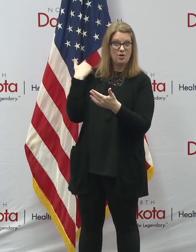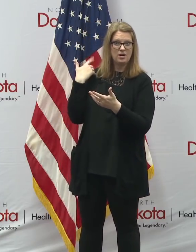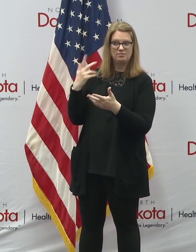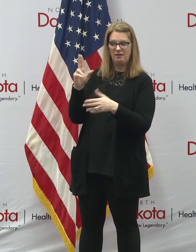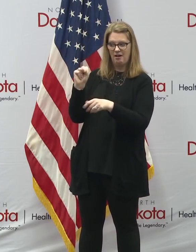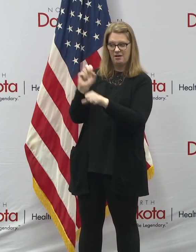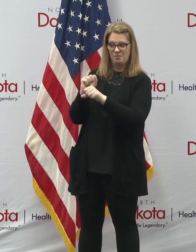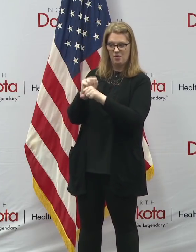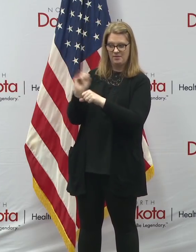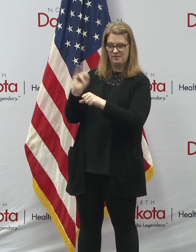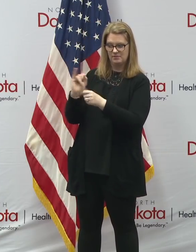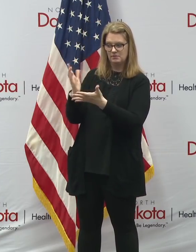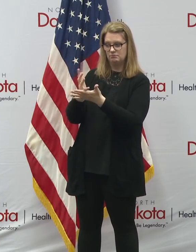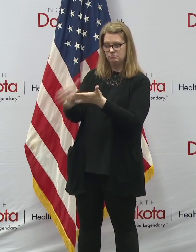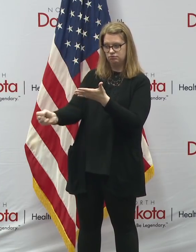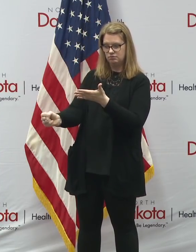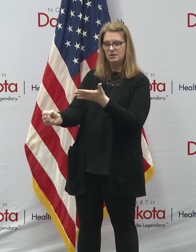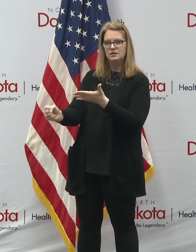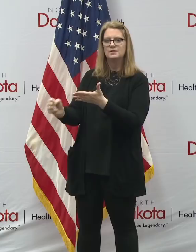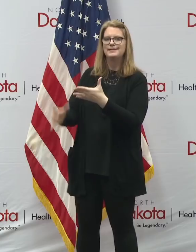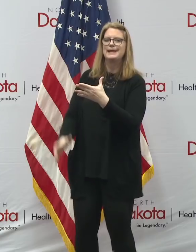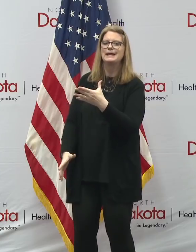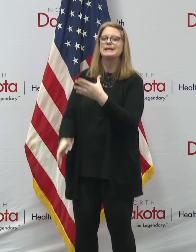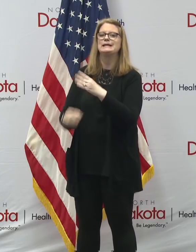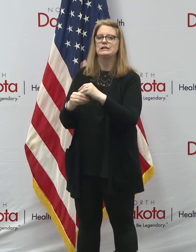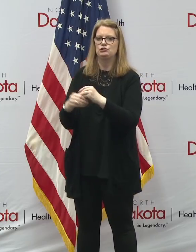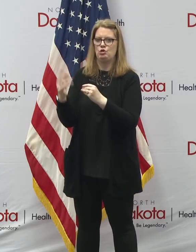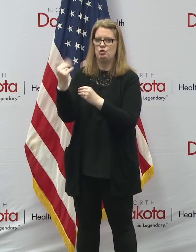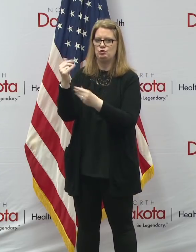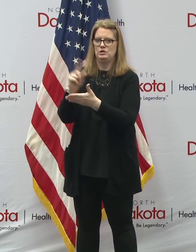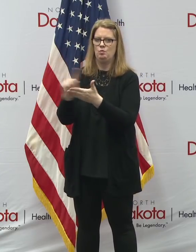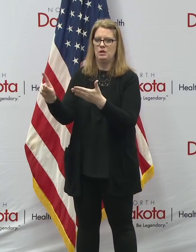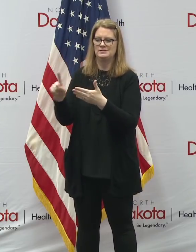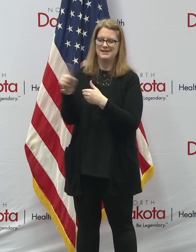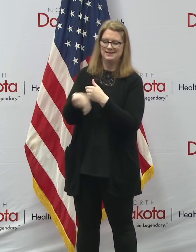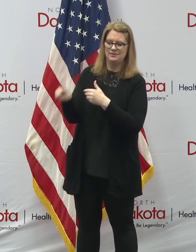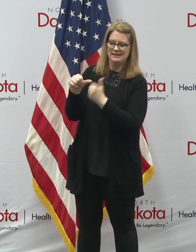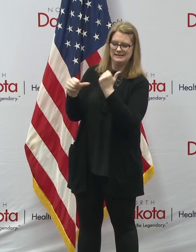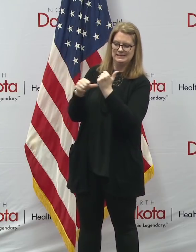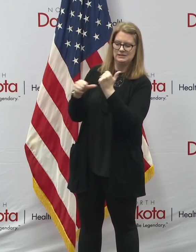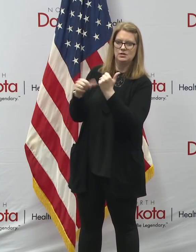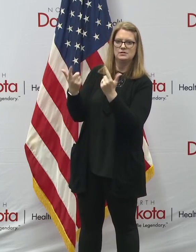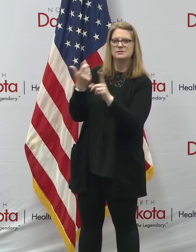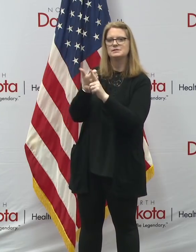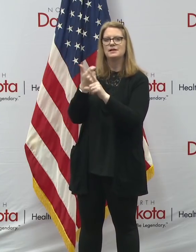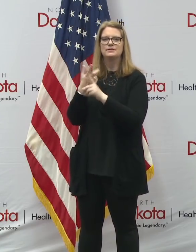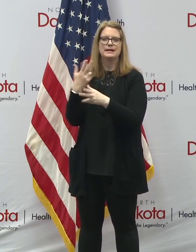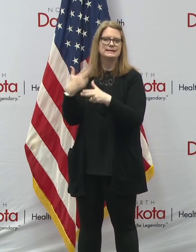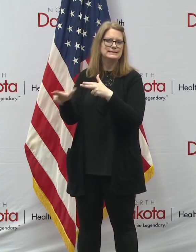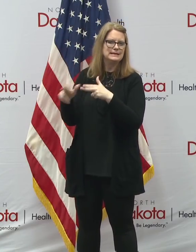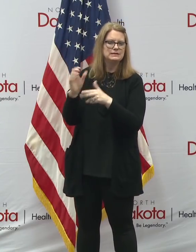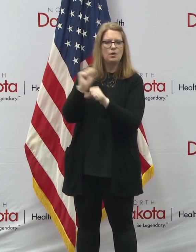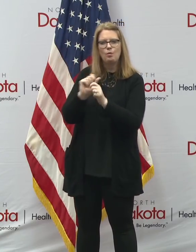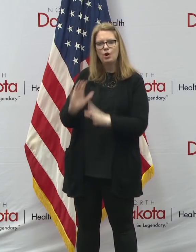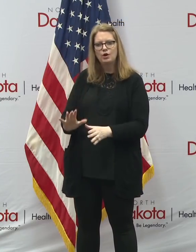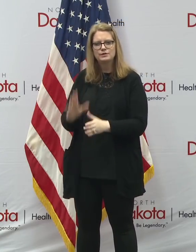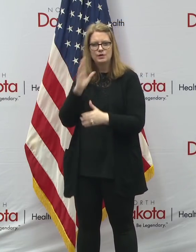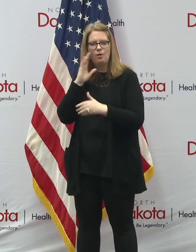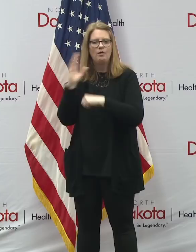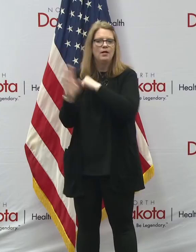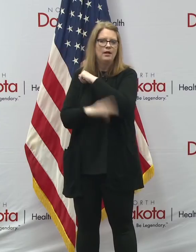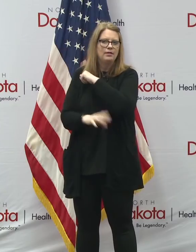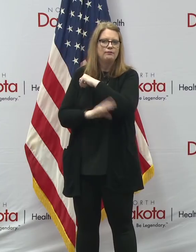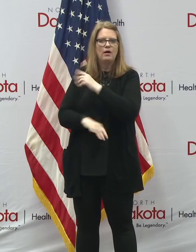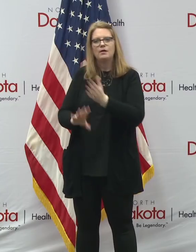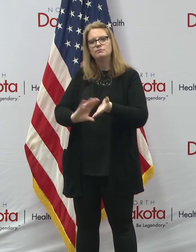rights to state unemployment. And this will primarily assist those individuals who might have been seasonal workers laid off in the fall who have used